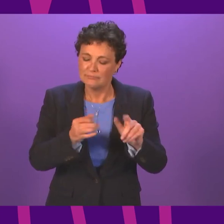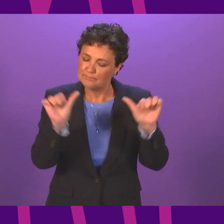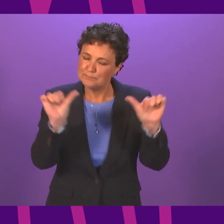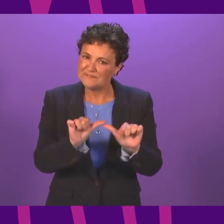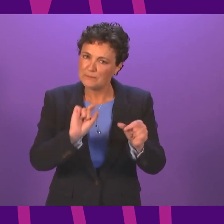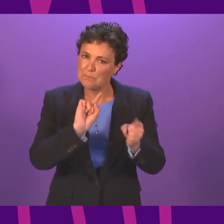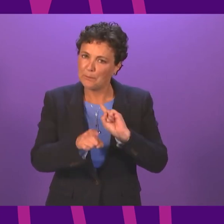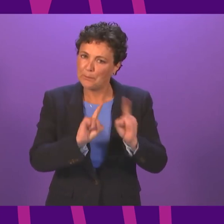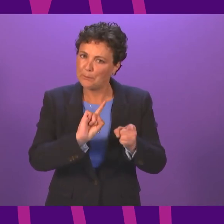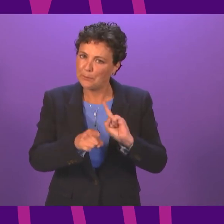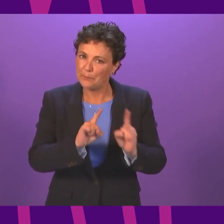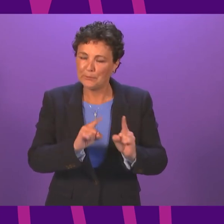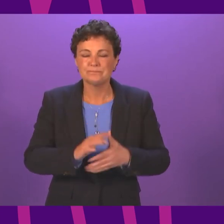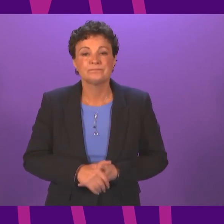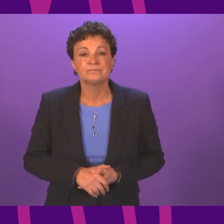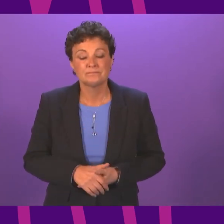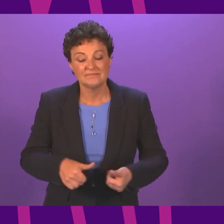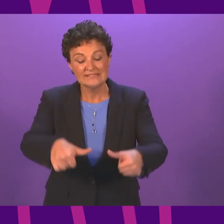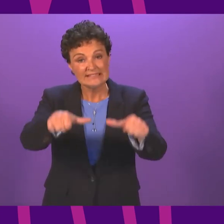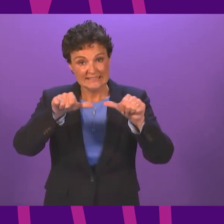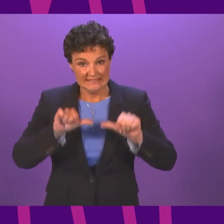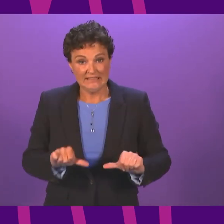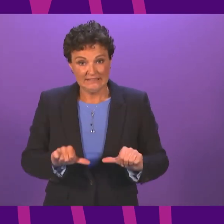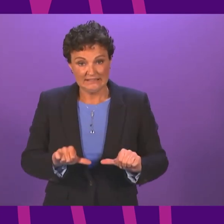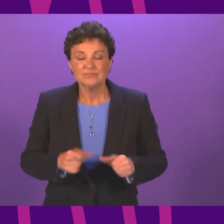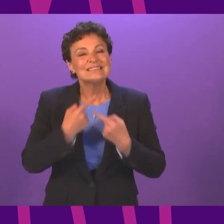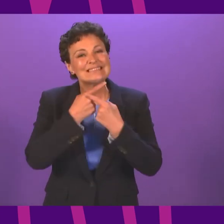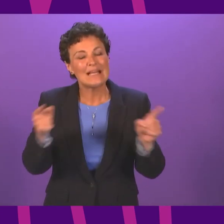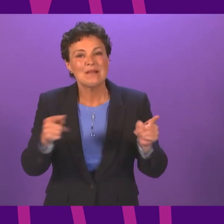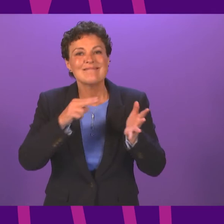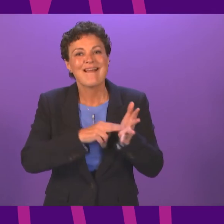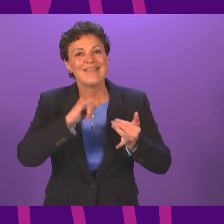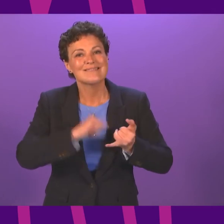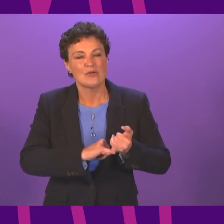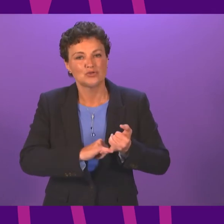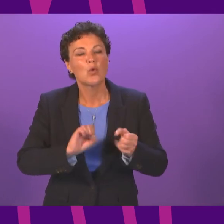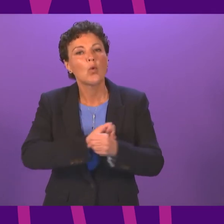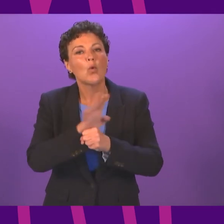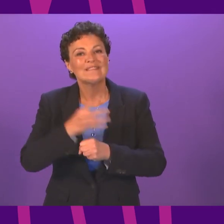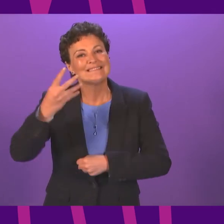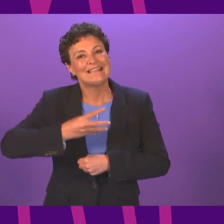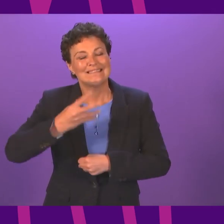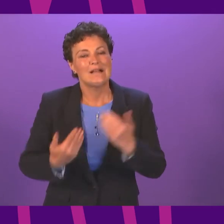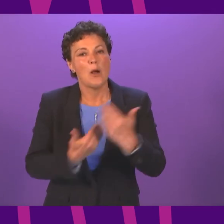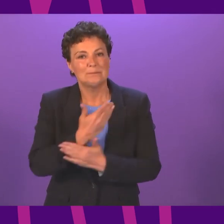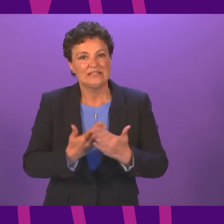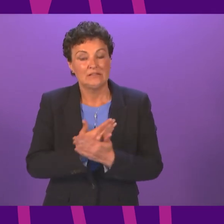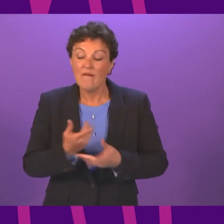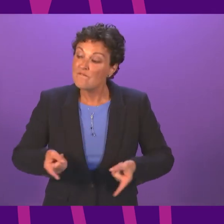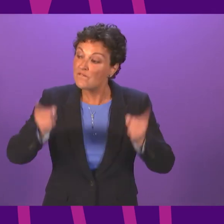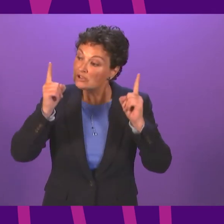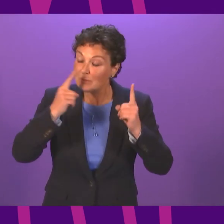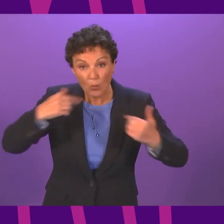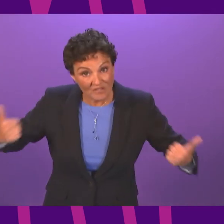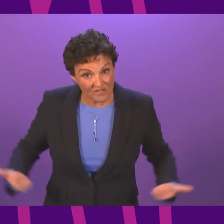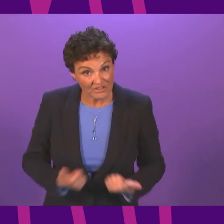The next item of business is a statement by Nicola Sturgeon on a COVID-19 update. The First Minister will take questions